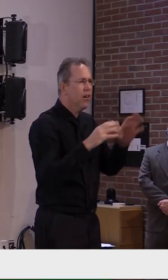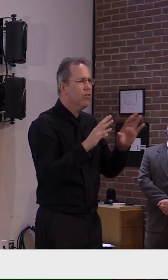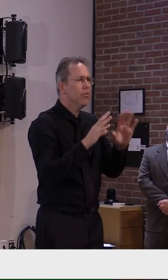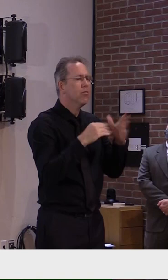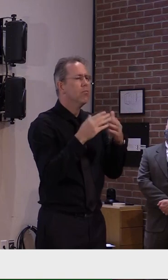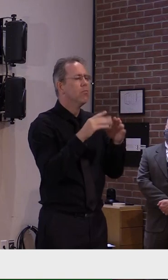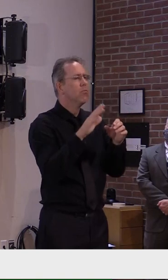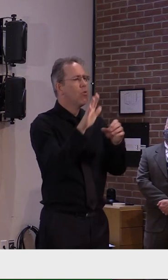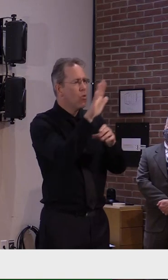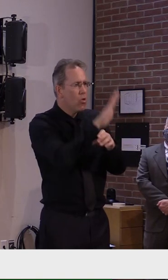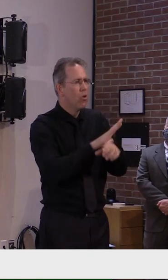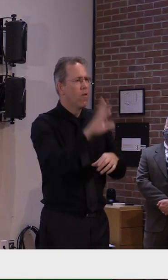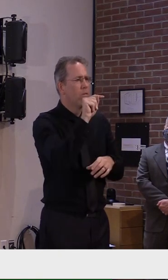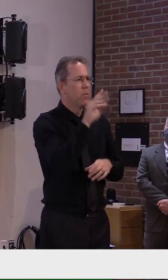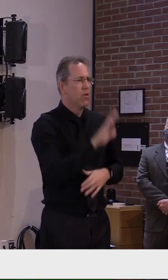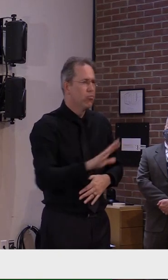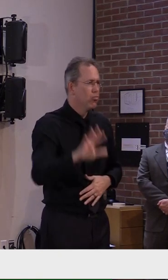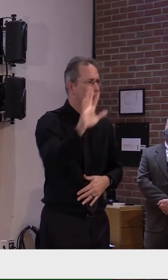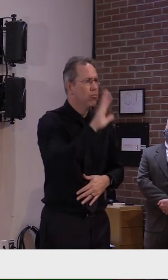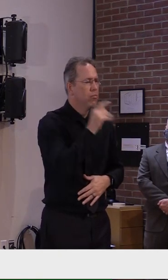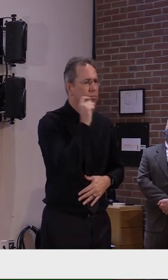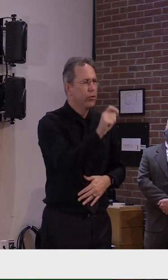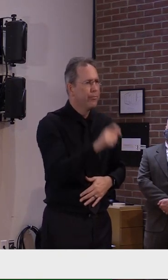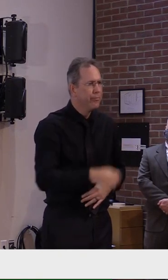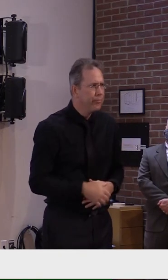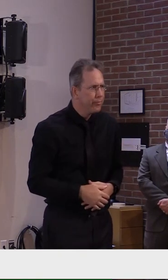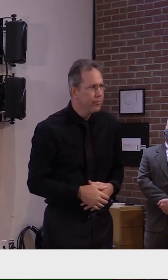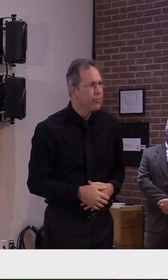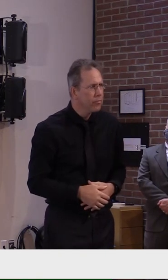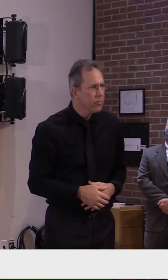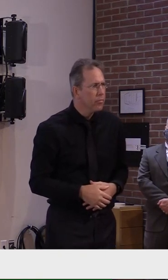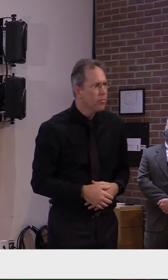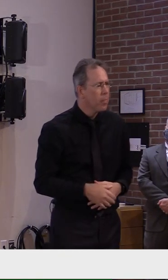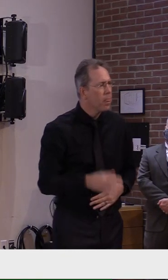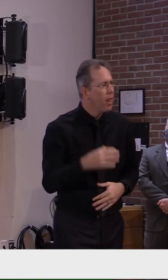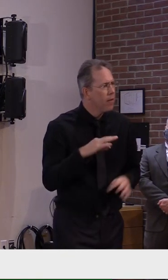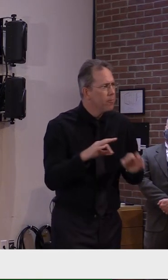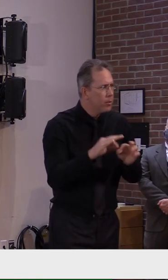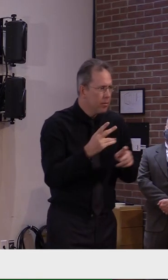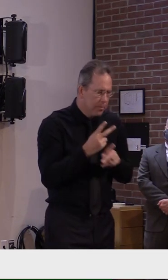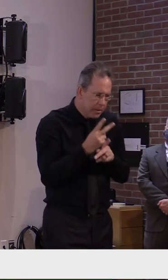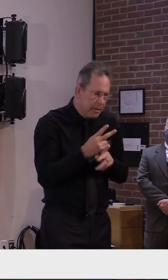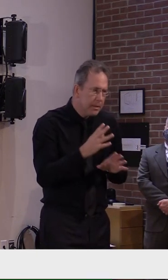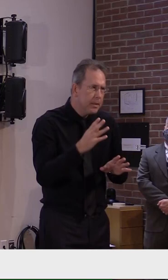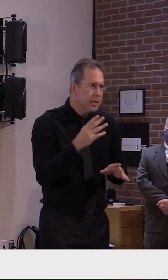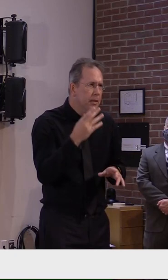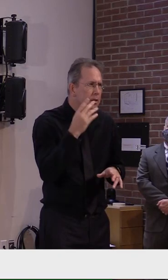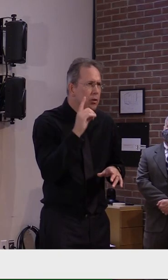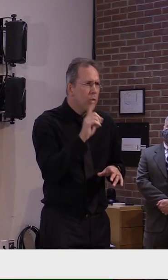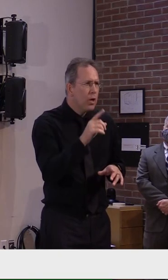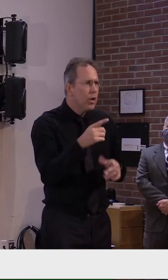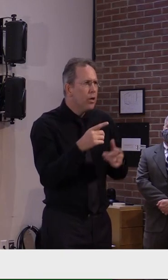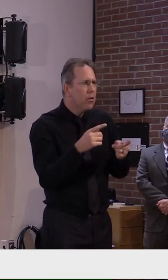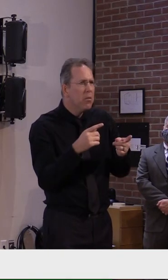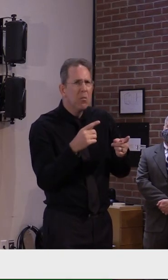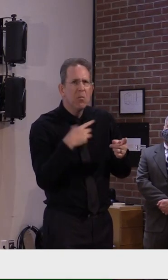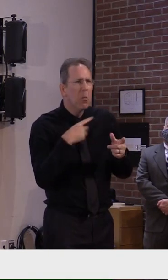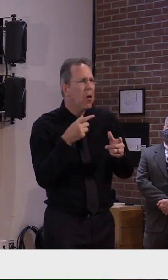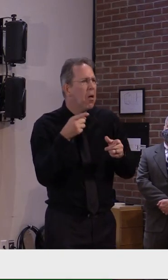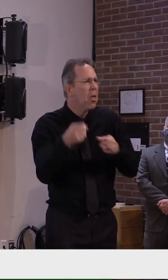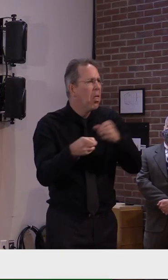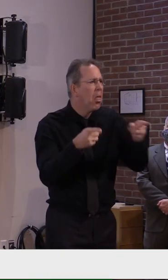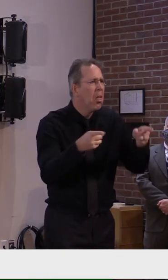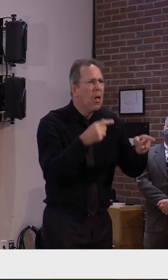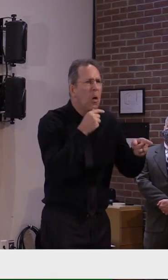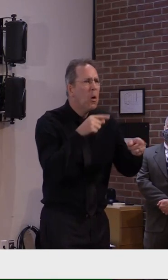we have to be, uh, wary of that and, and we have to respect that, uh, and, uh, and then fight the virus, uh, as